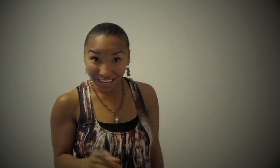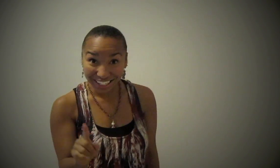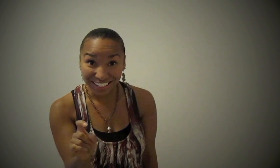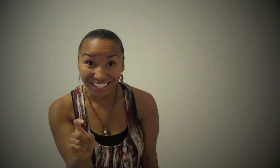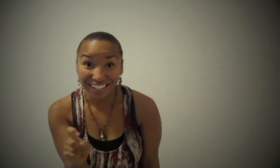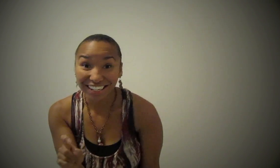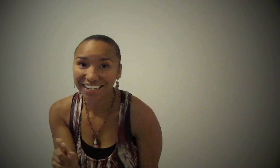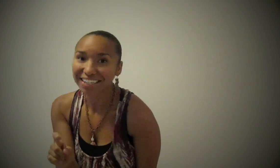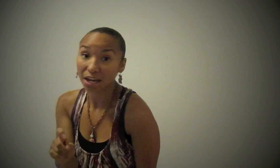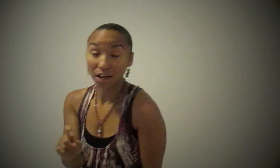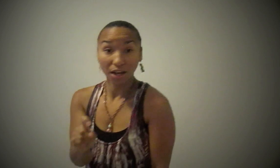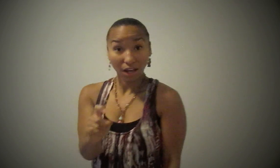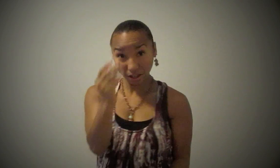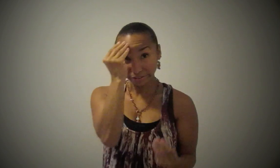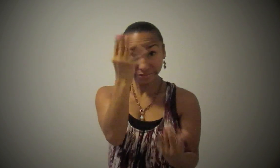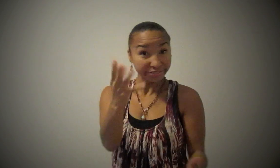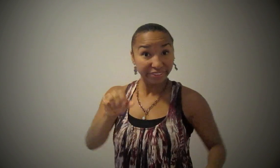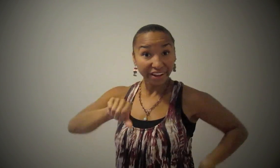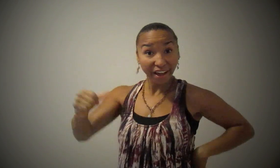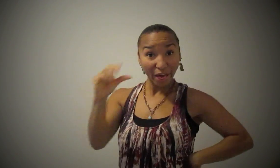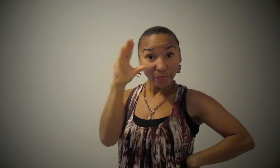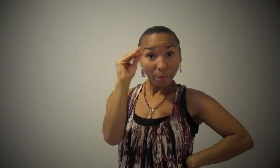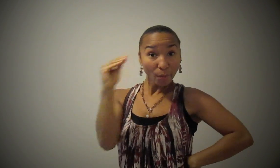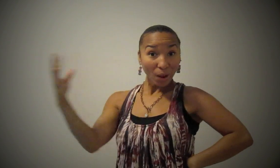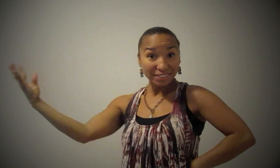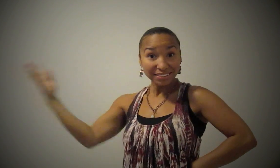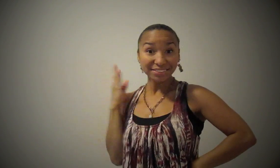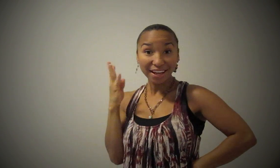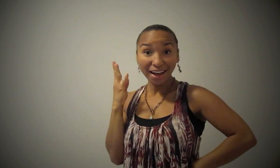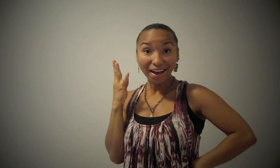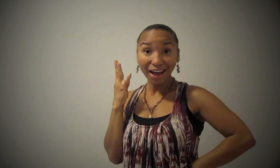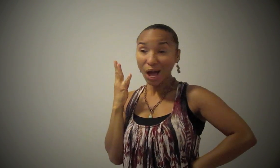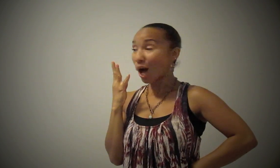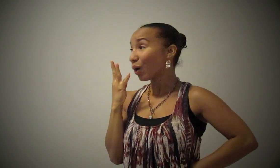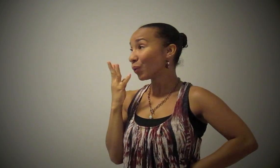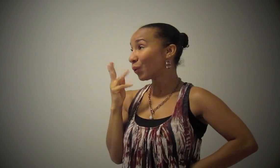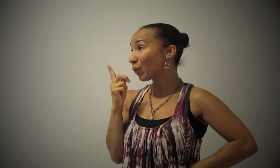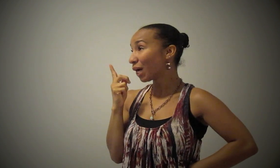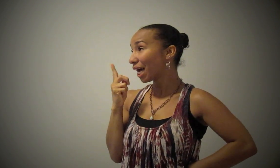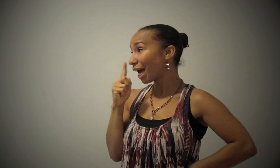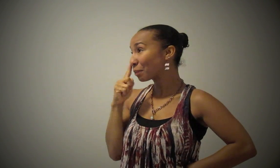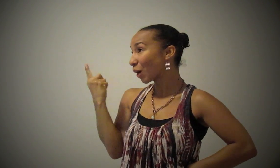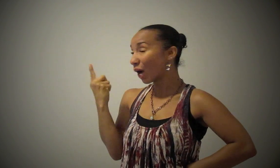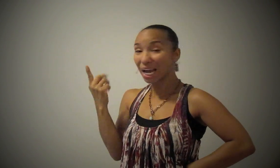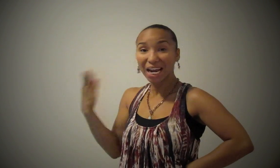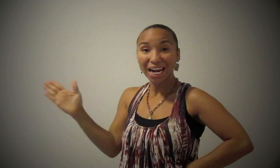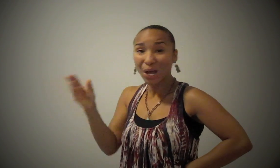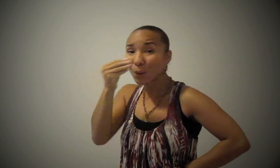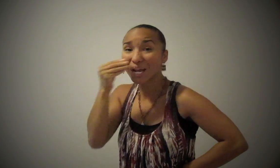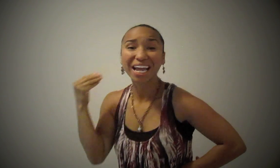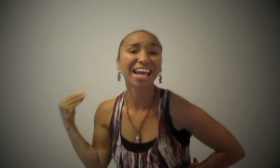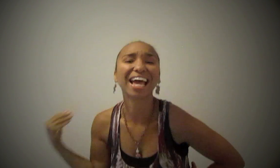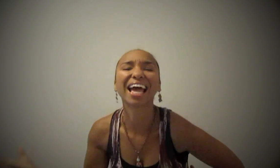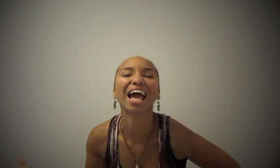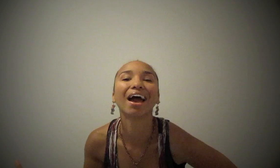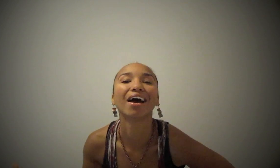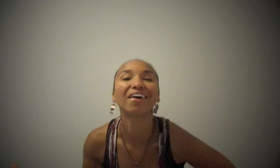And all the other boys try to chase me But here's my number, so call me